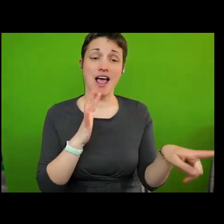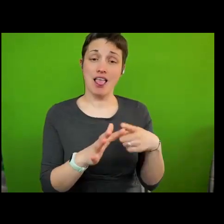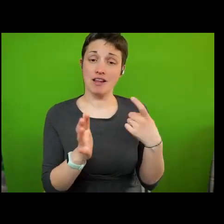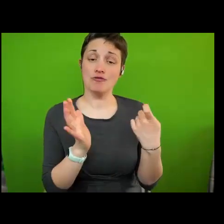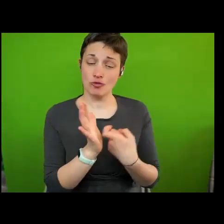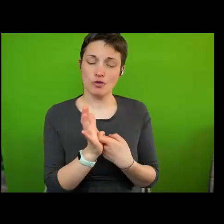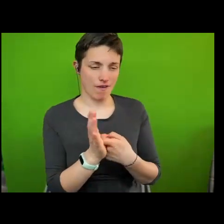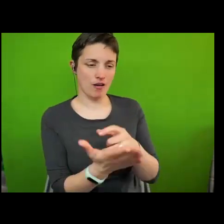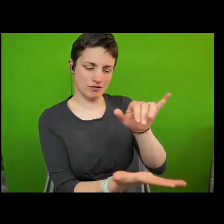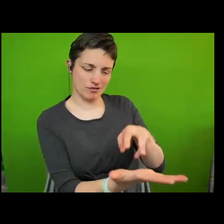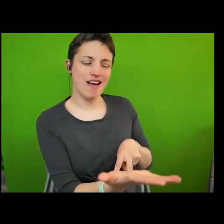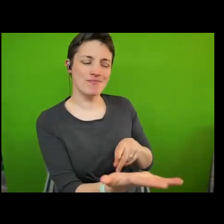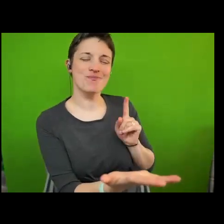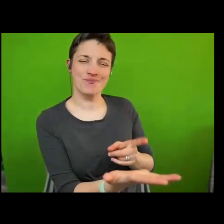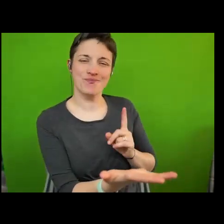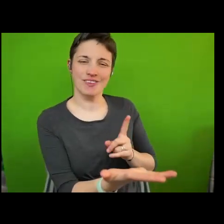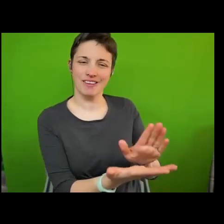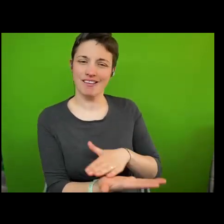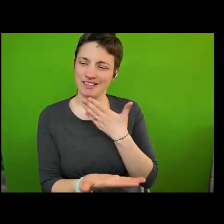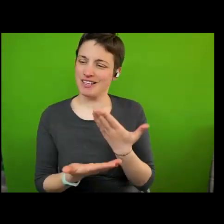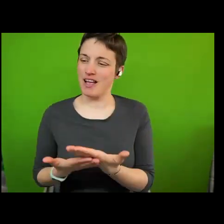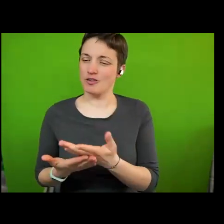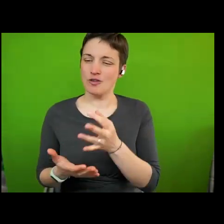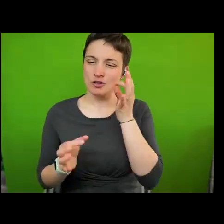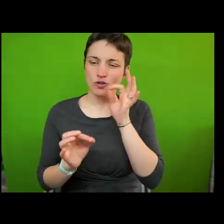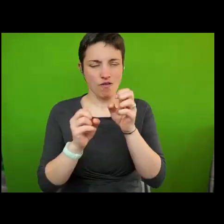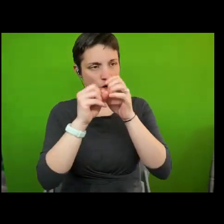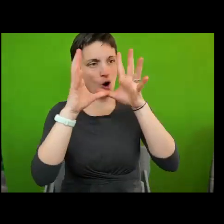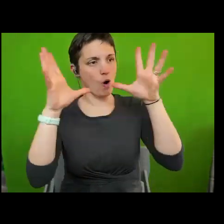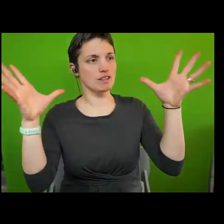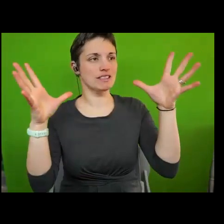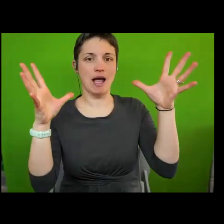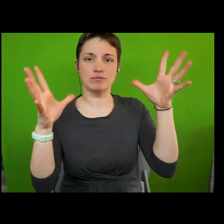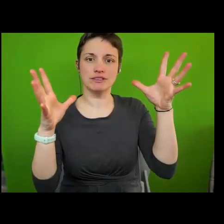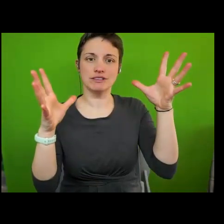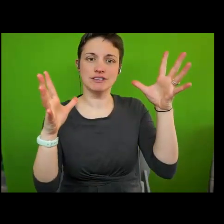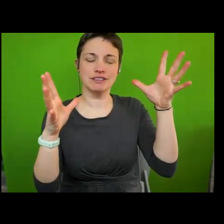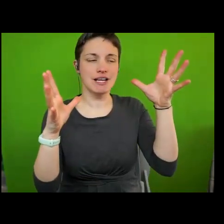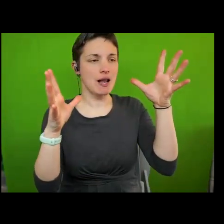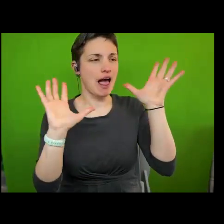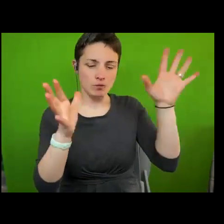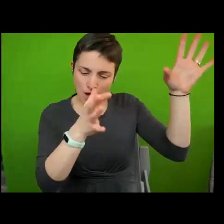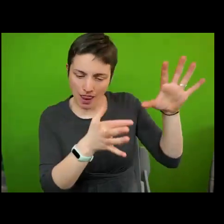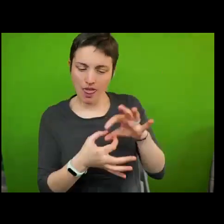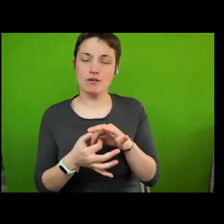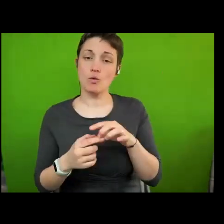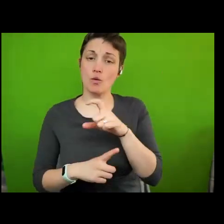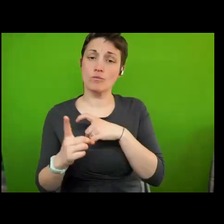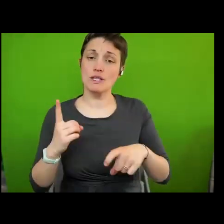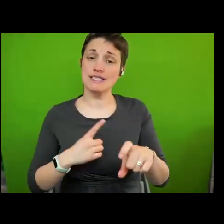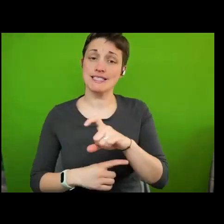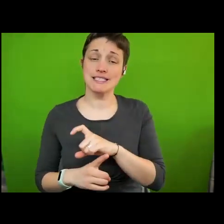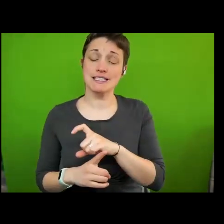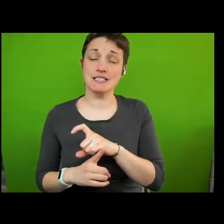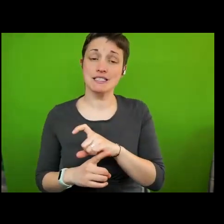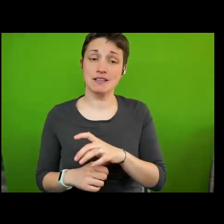understand human rights not just as distance or abstract concepts but as relevant in communities but it